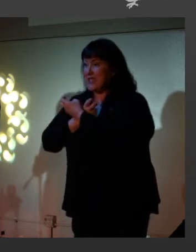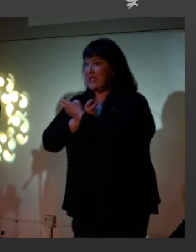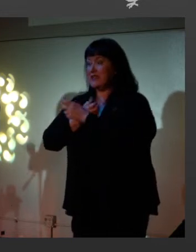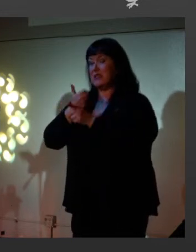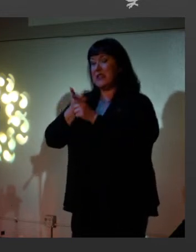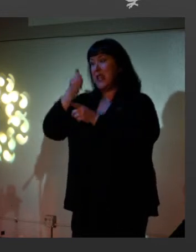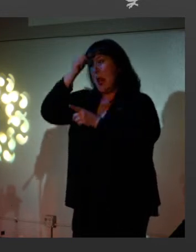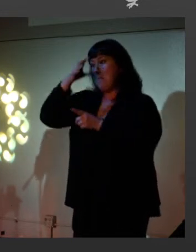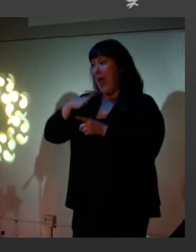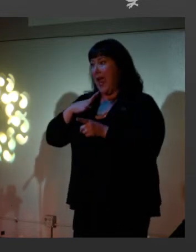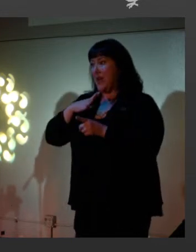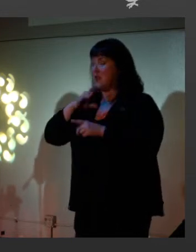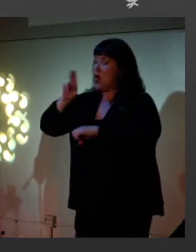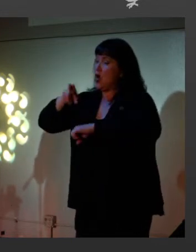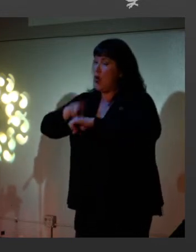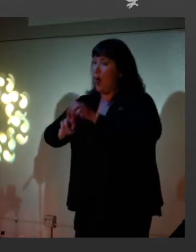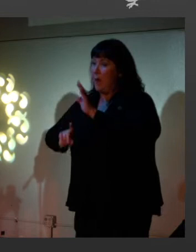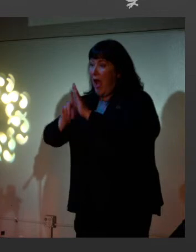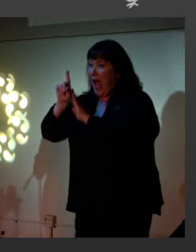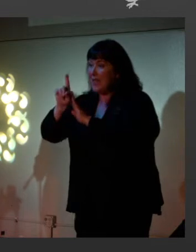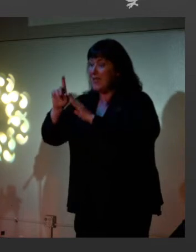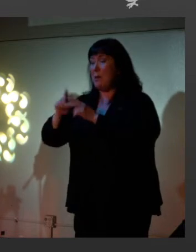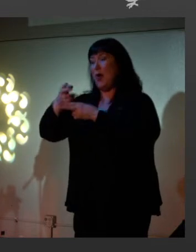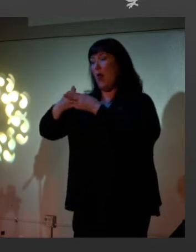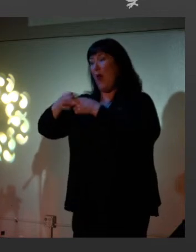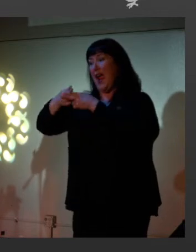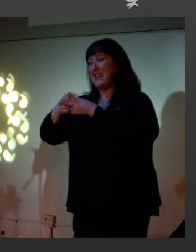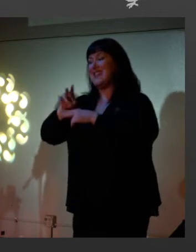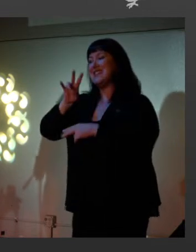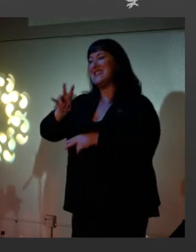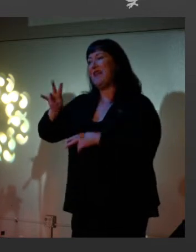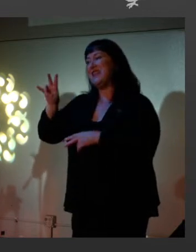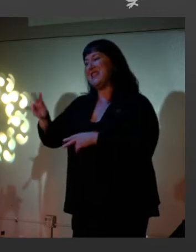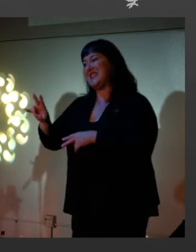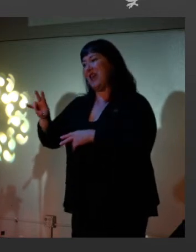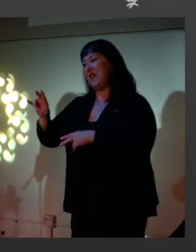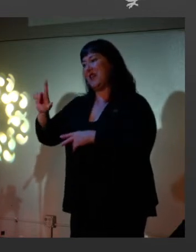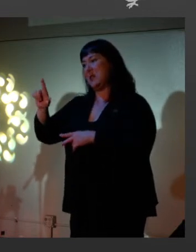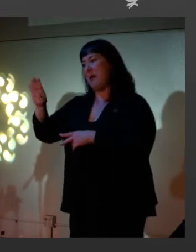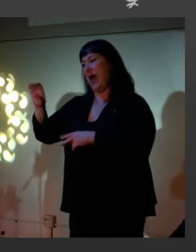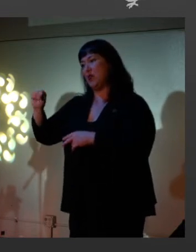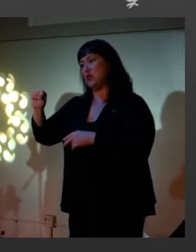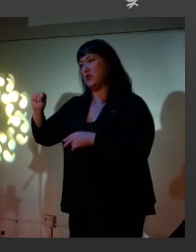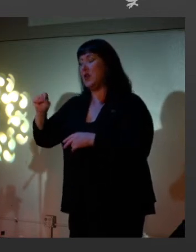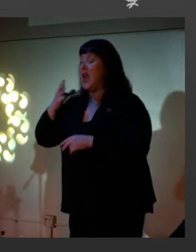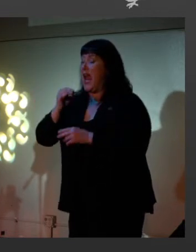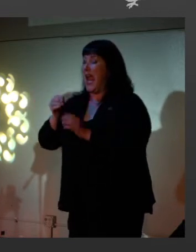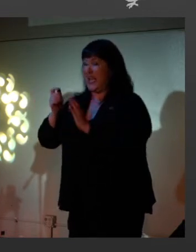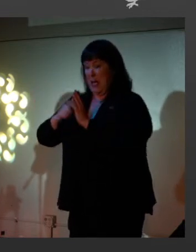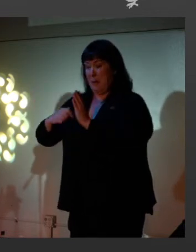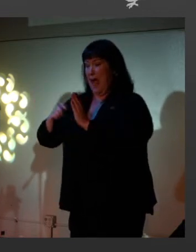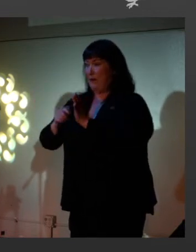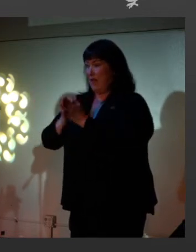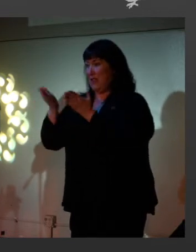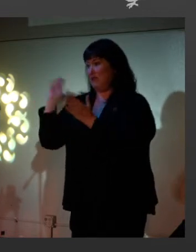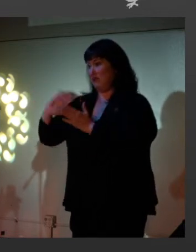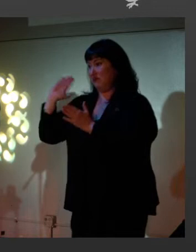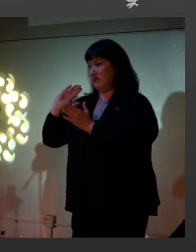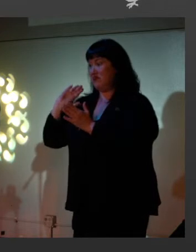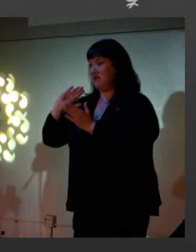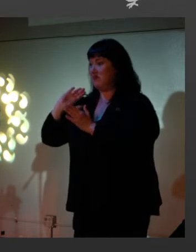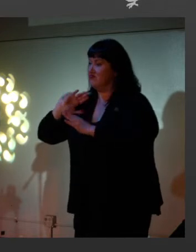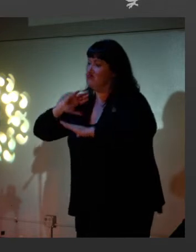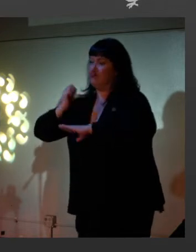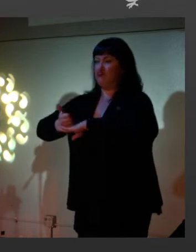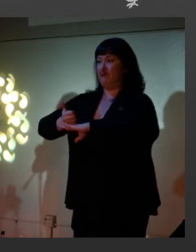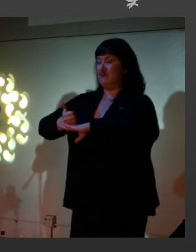a man who has a normal height but only weighed 77 pounds. Indeed, a pamphlet of the time, and this is where the quotes come in, set the